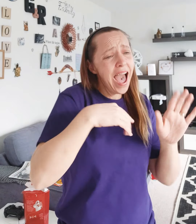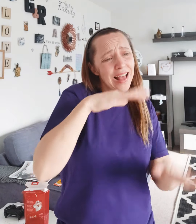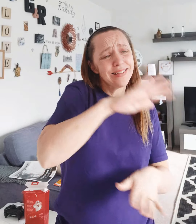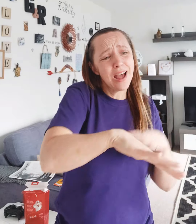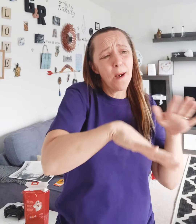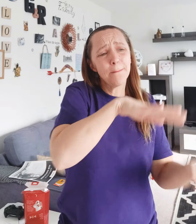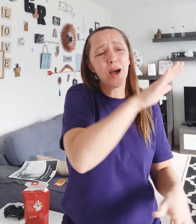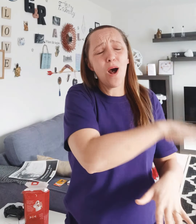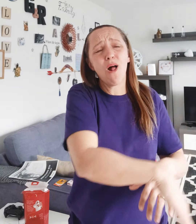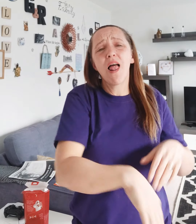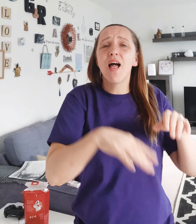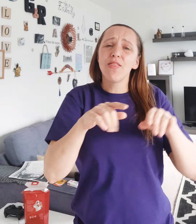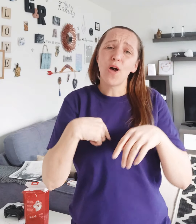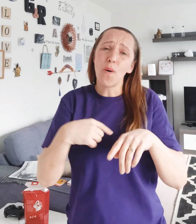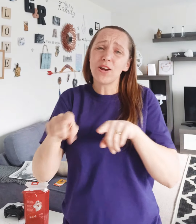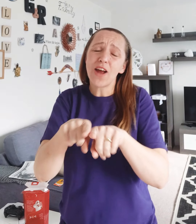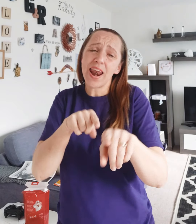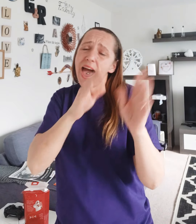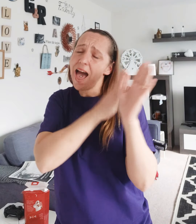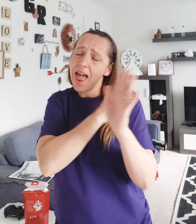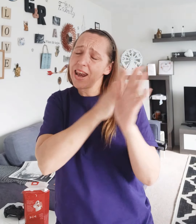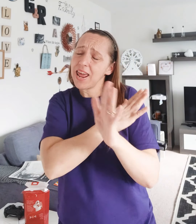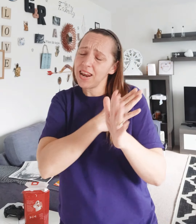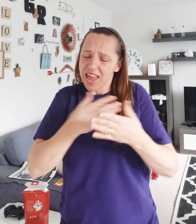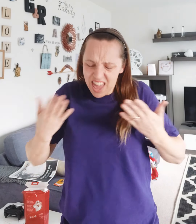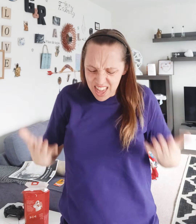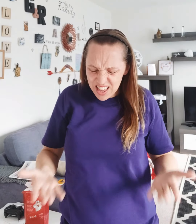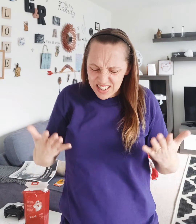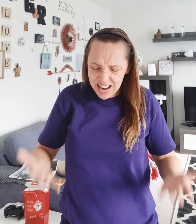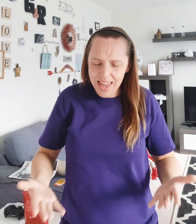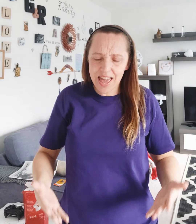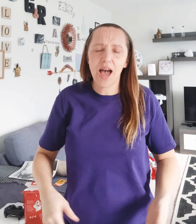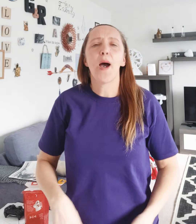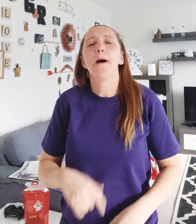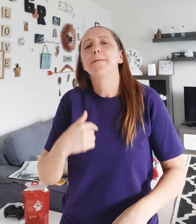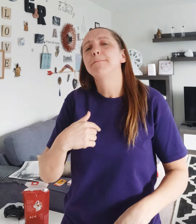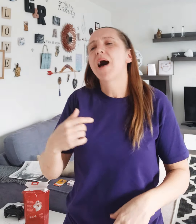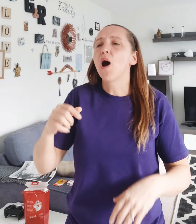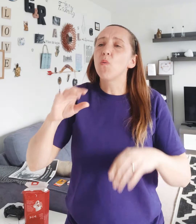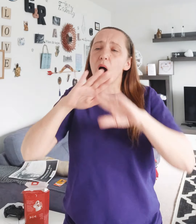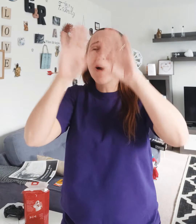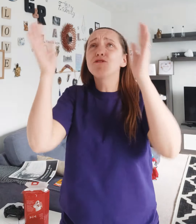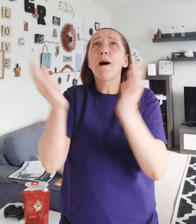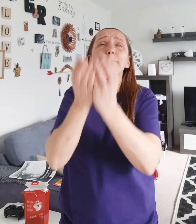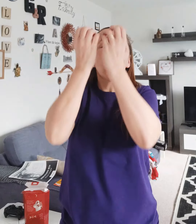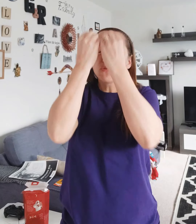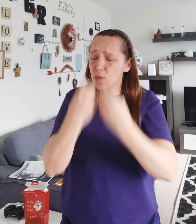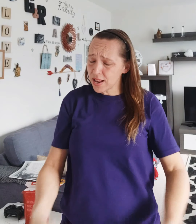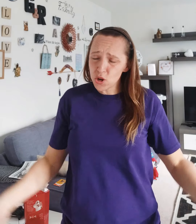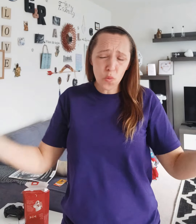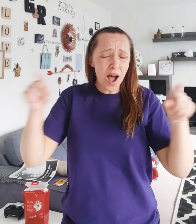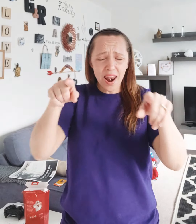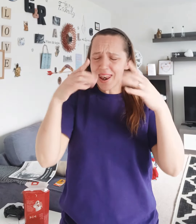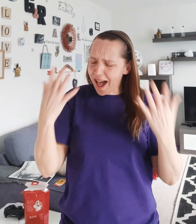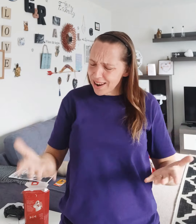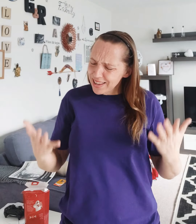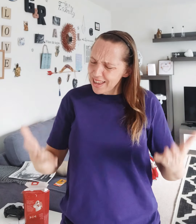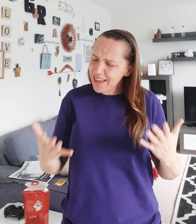I I walk almost when you're up, out there,